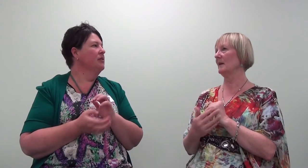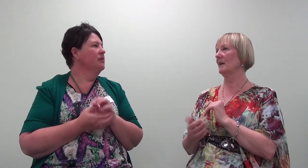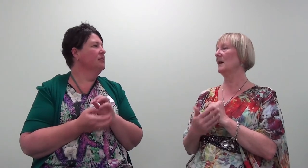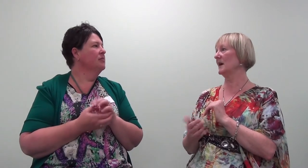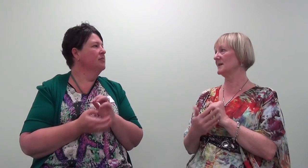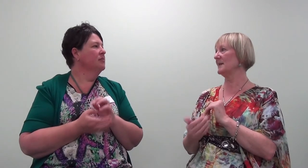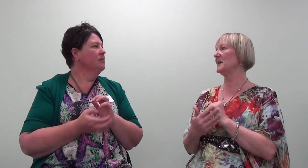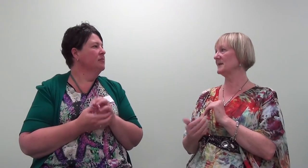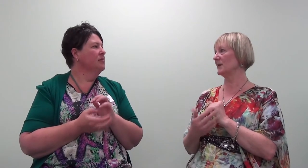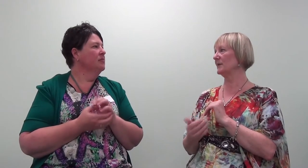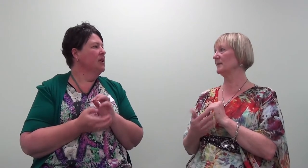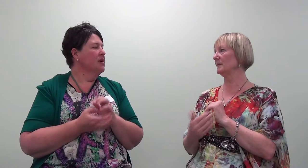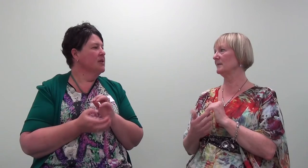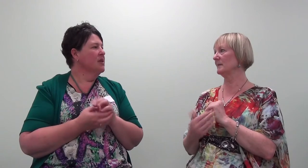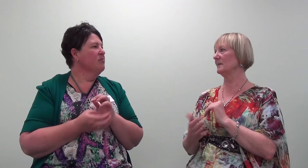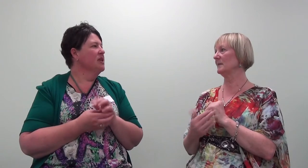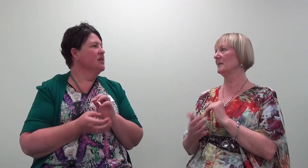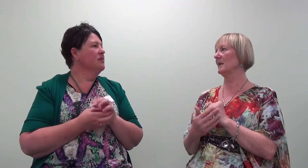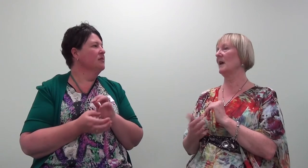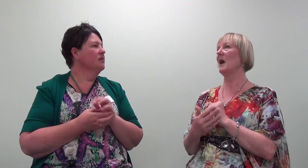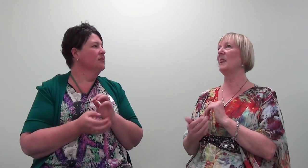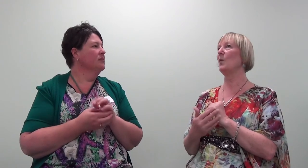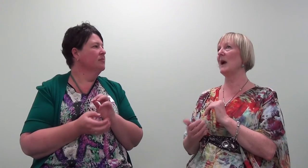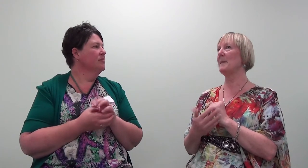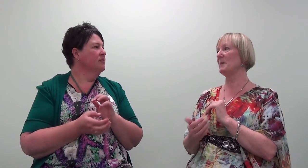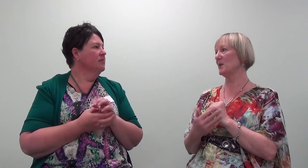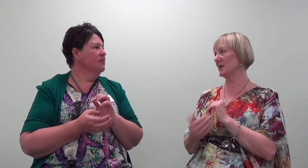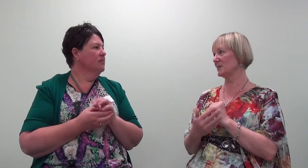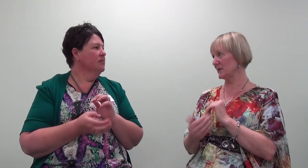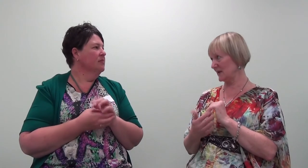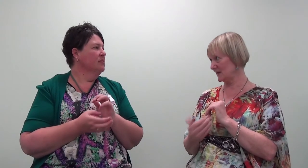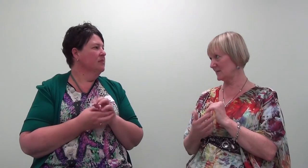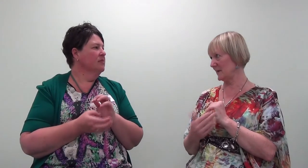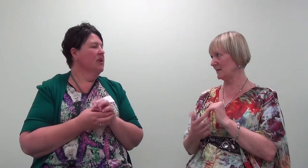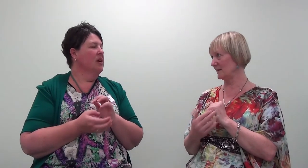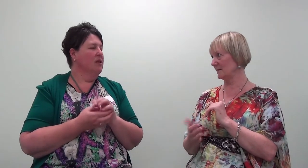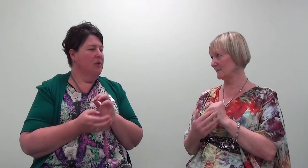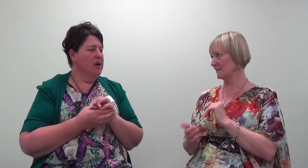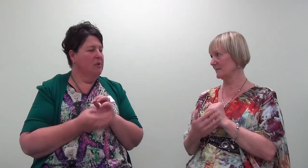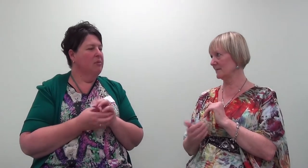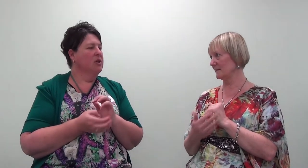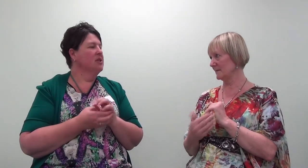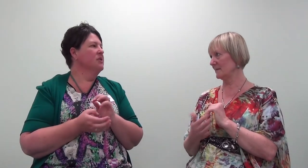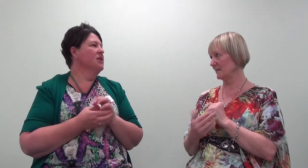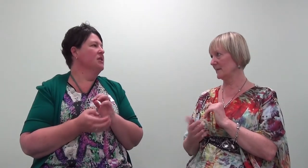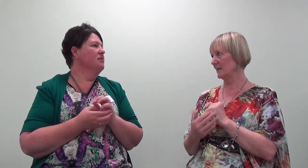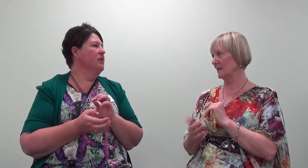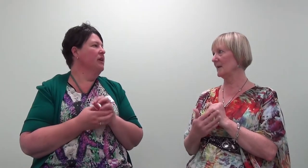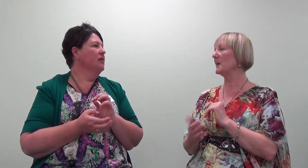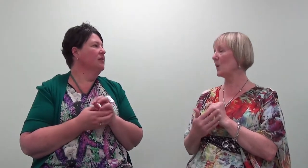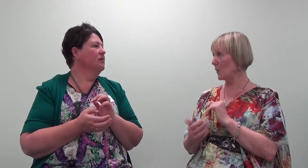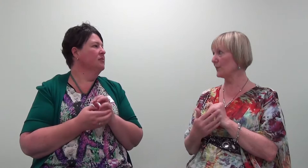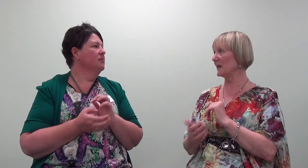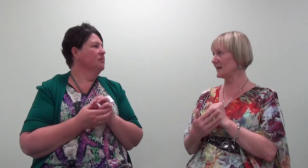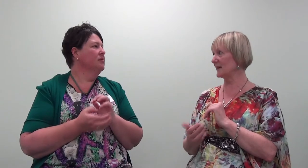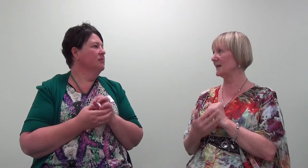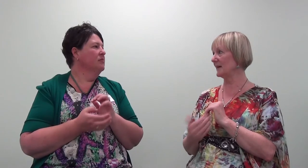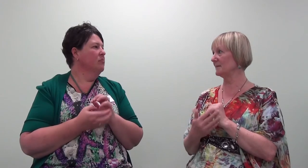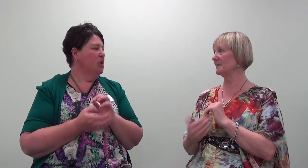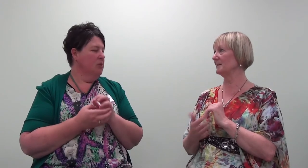I accept myself. I accept myself. And the way my body's protected me. And the way my body's protected me. I want to release it. I